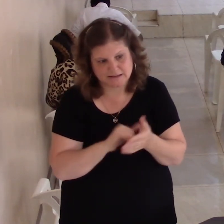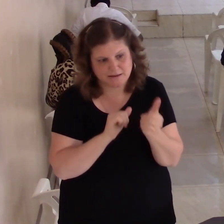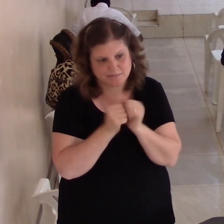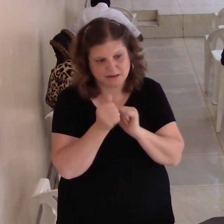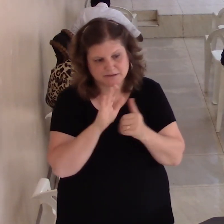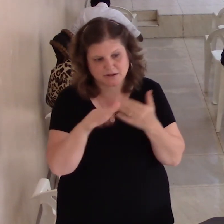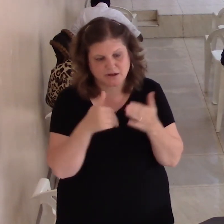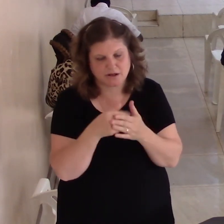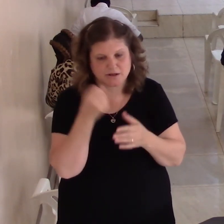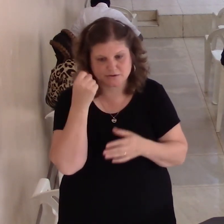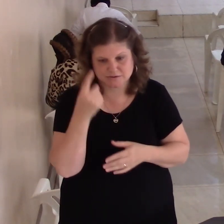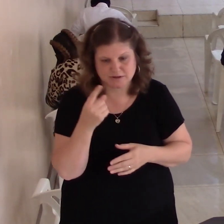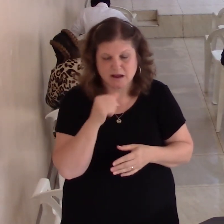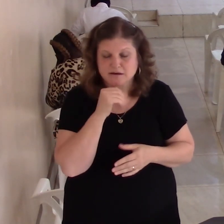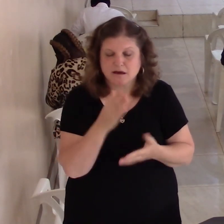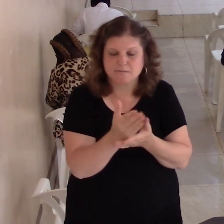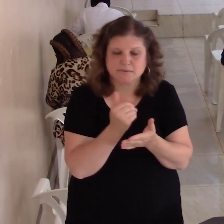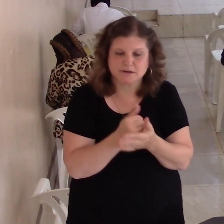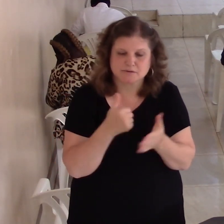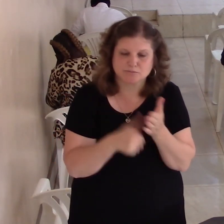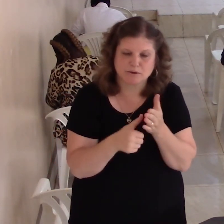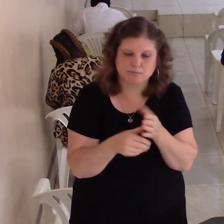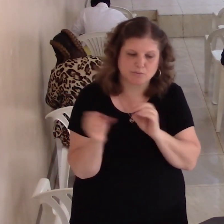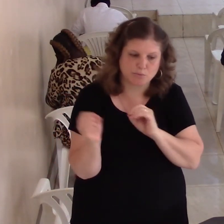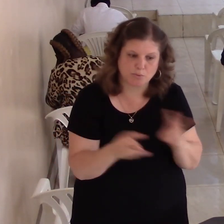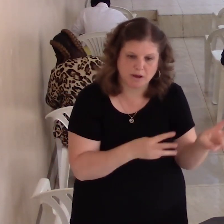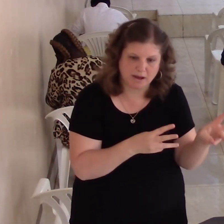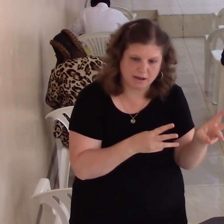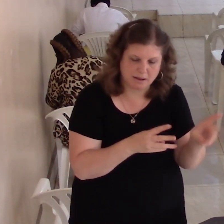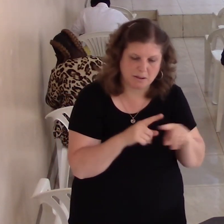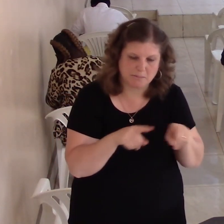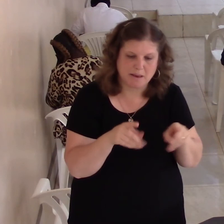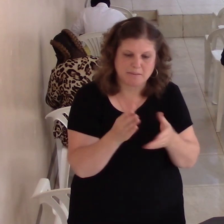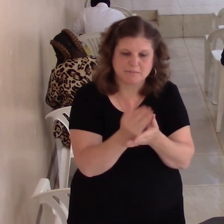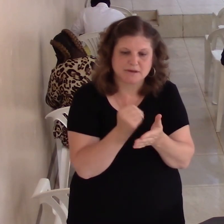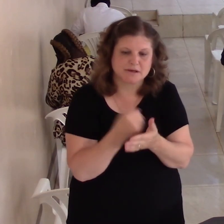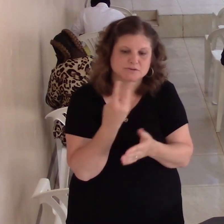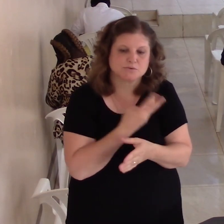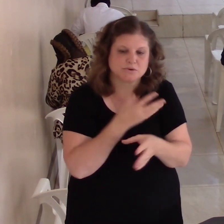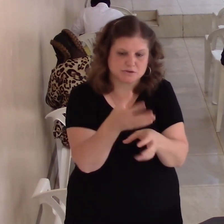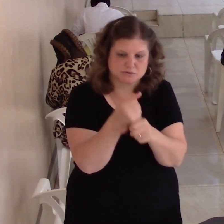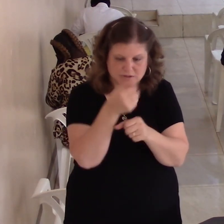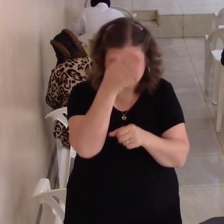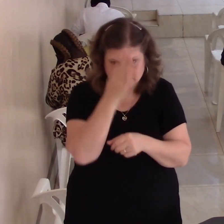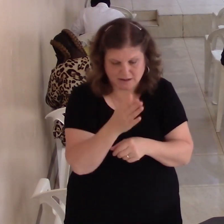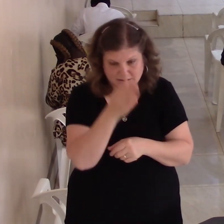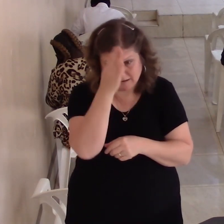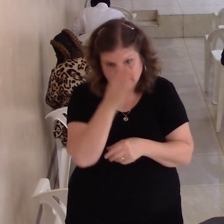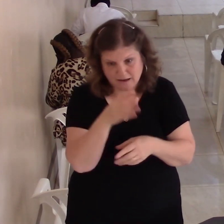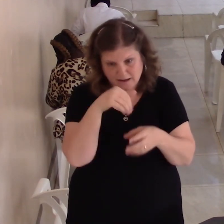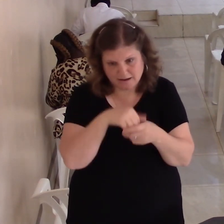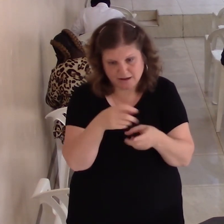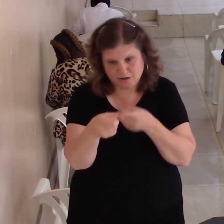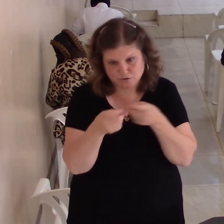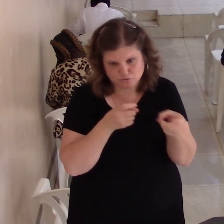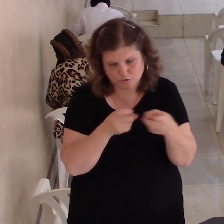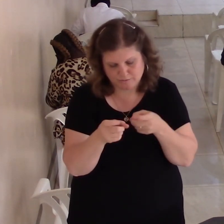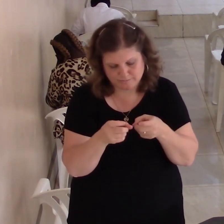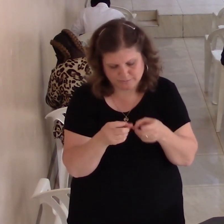but because of trusting God and we know that God is in control dear father brothers who speak to our